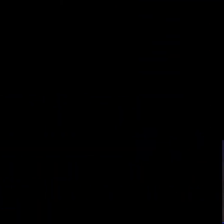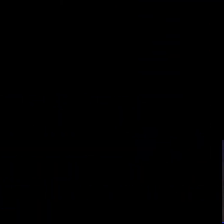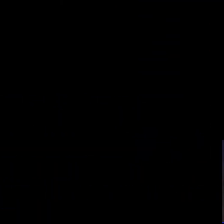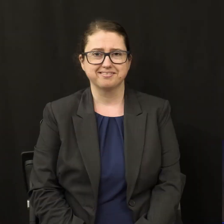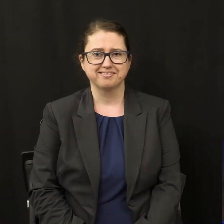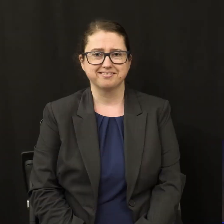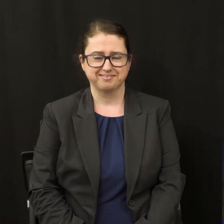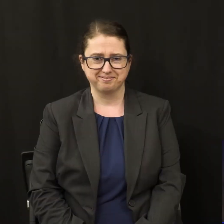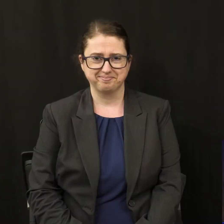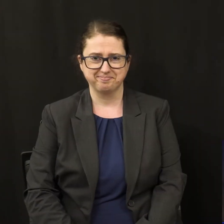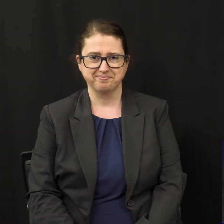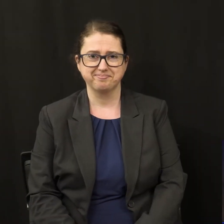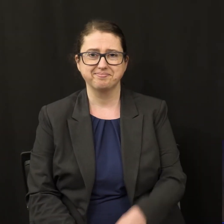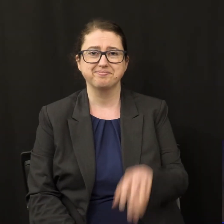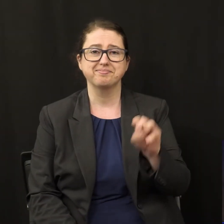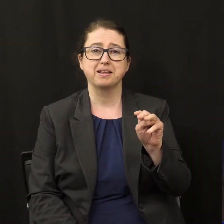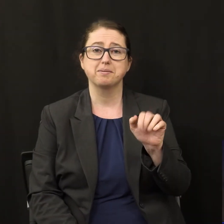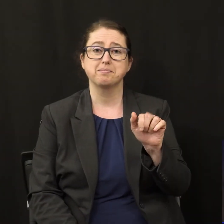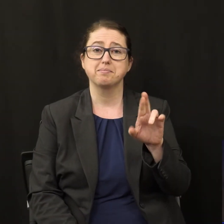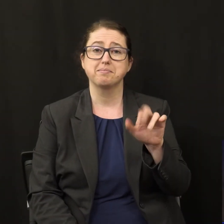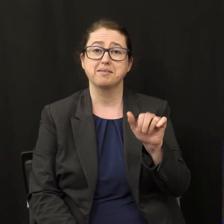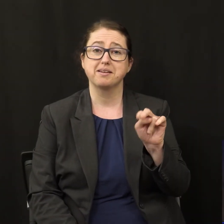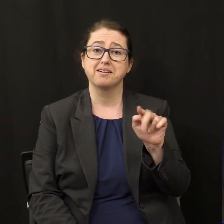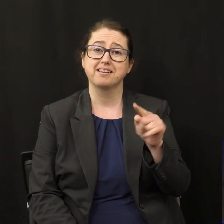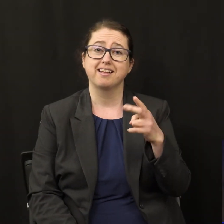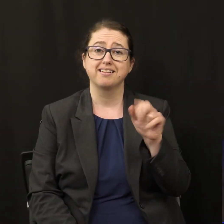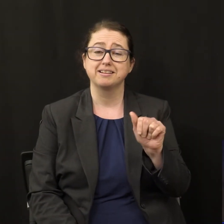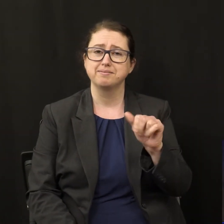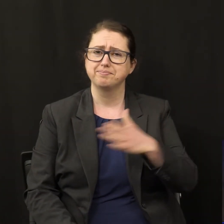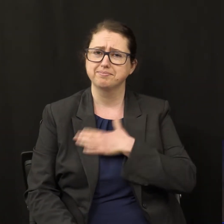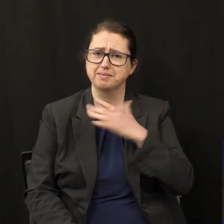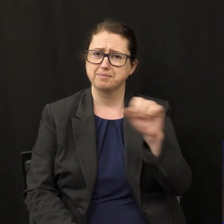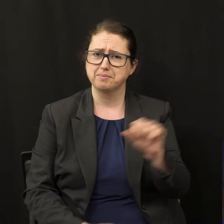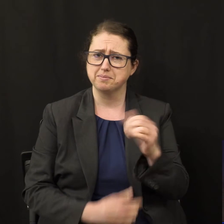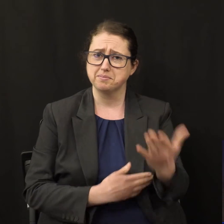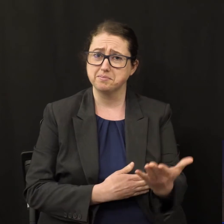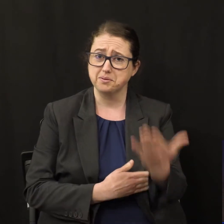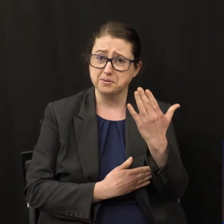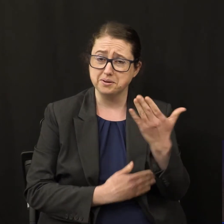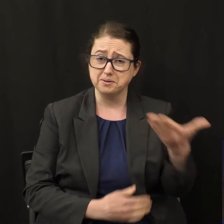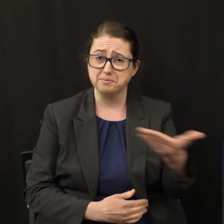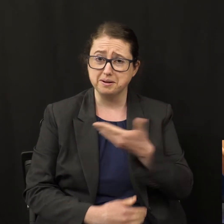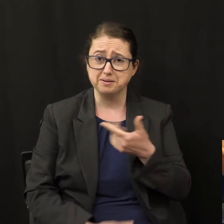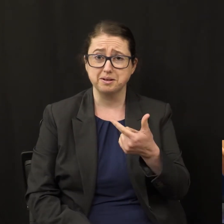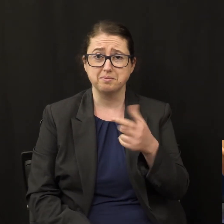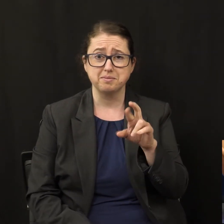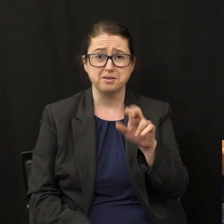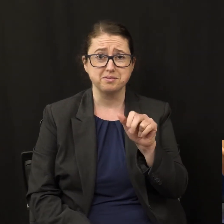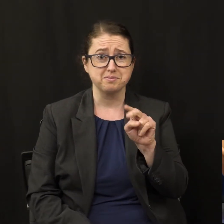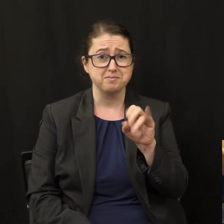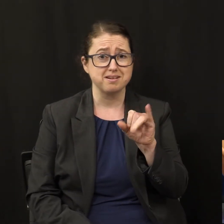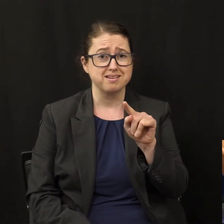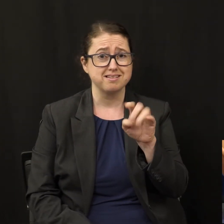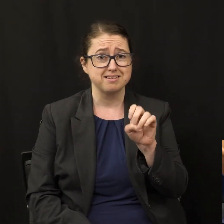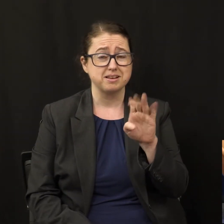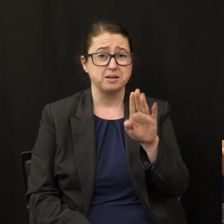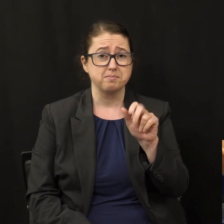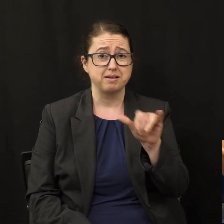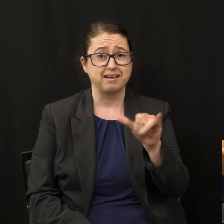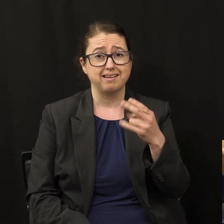and happy Sabbath morning to everyone. Welcome to the Granite Bay Hilltop Church, Seventh-day Adventist Hilltop Church. We are